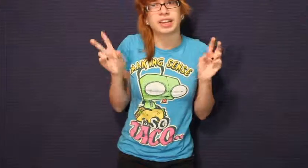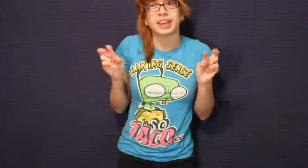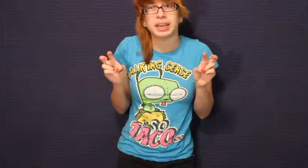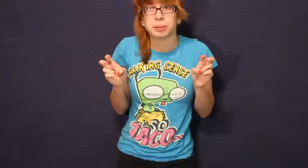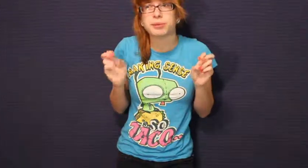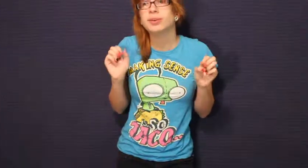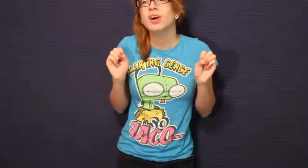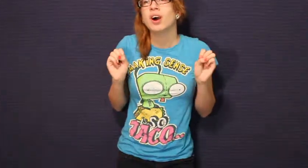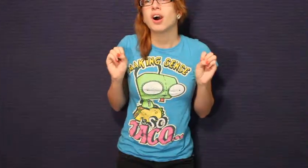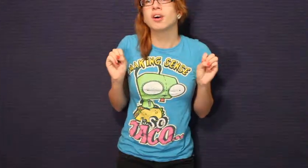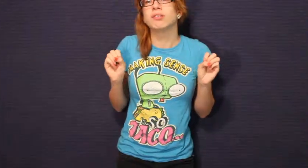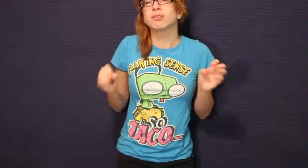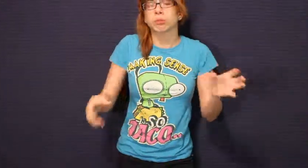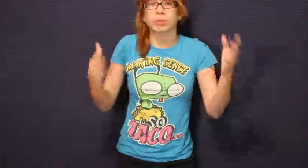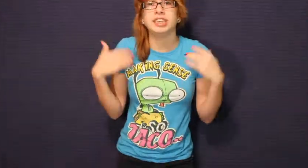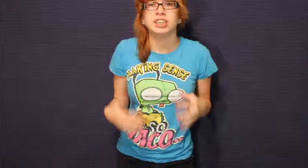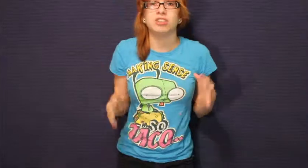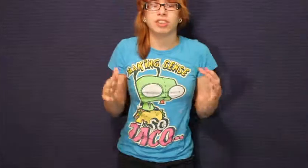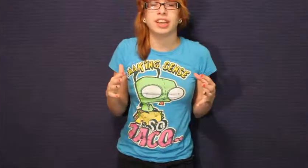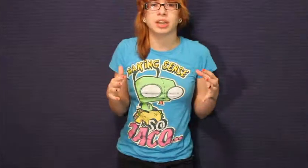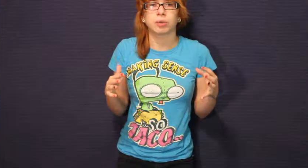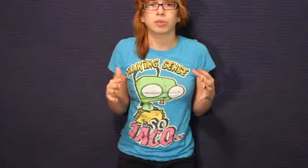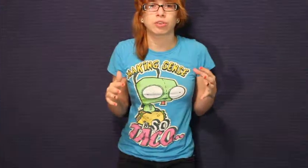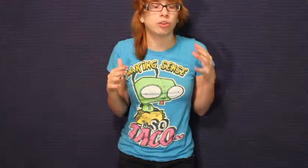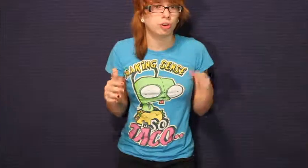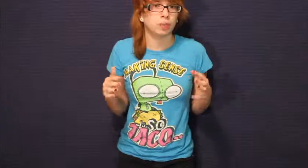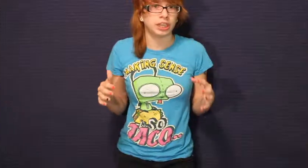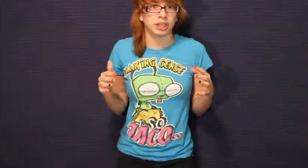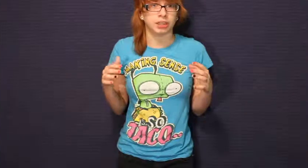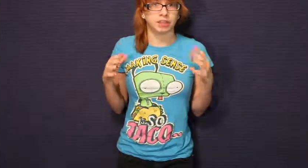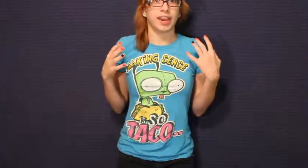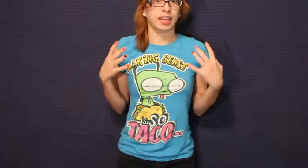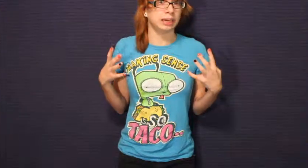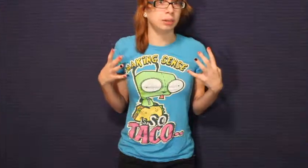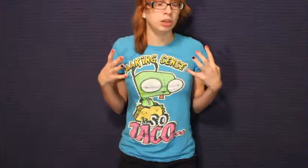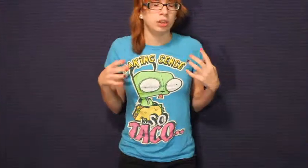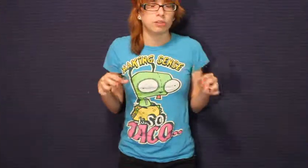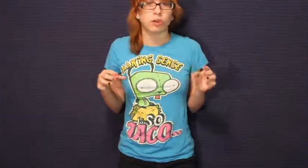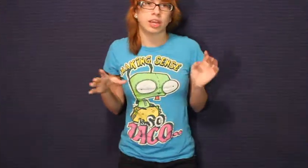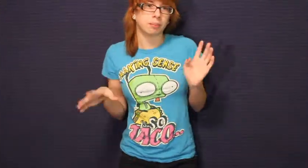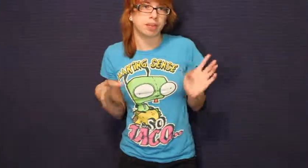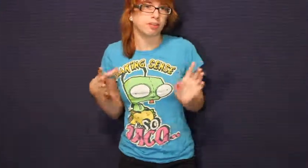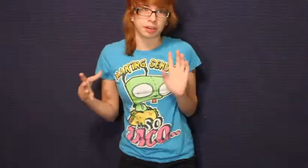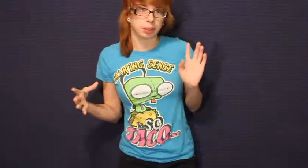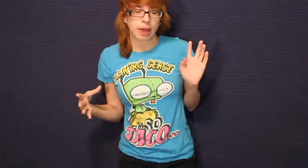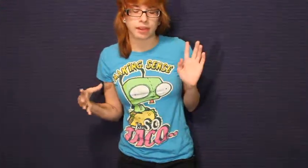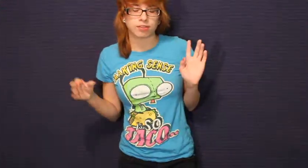capable of reteaching the animals to be tame so they can be family pets.